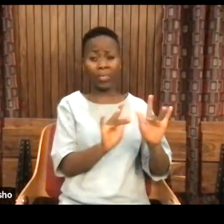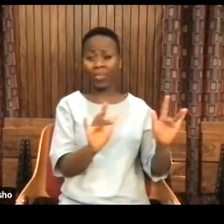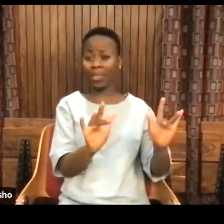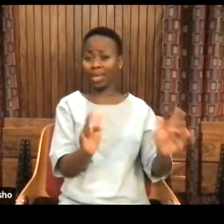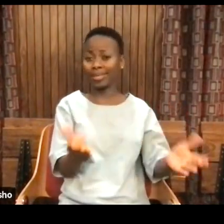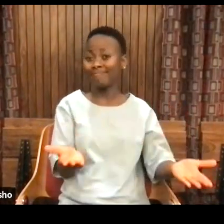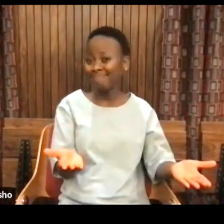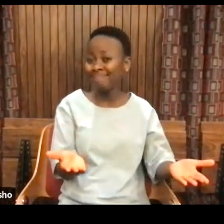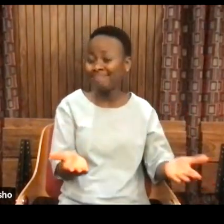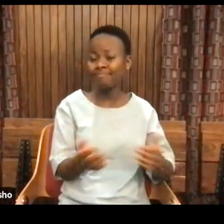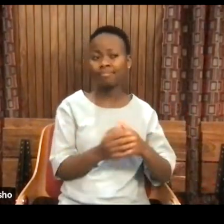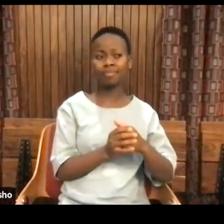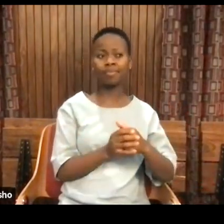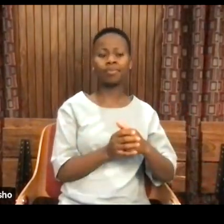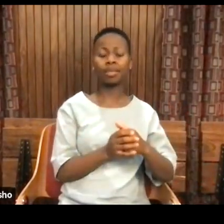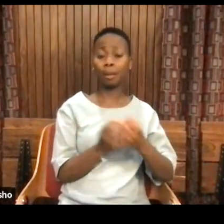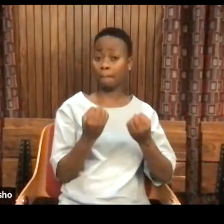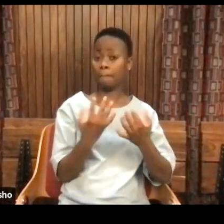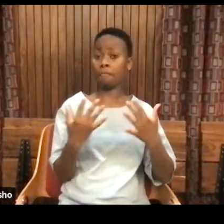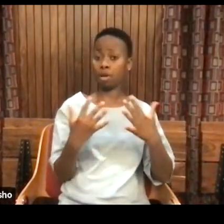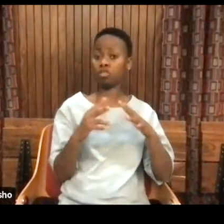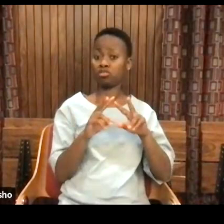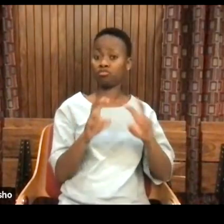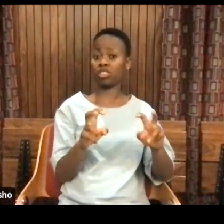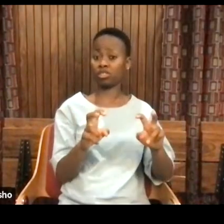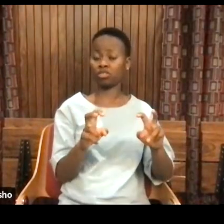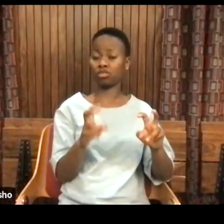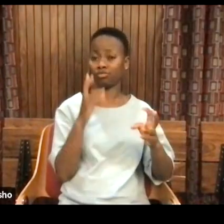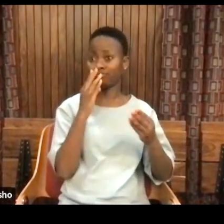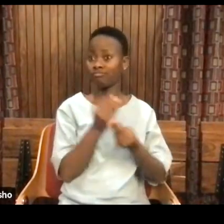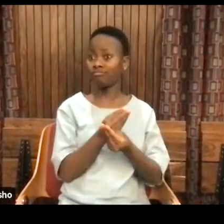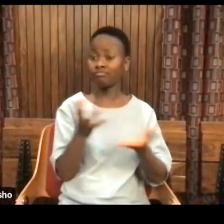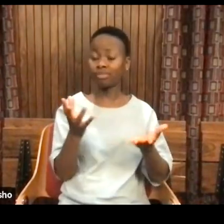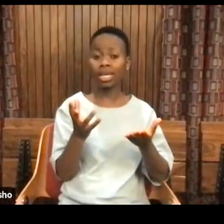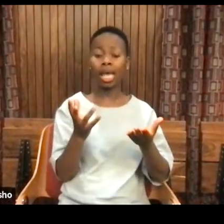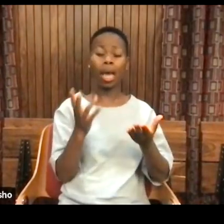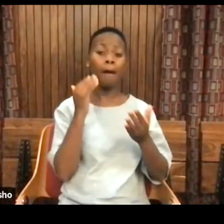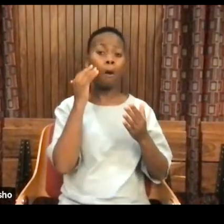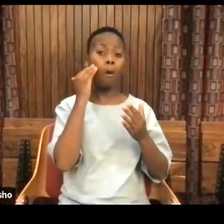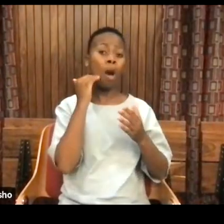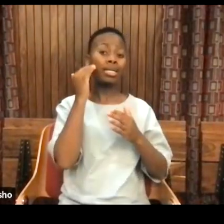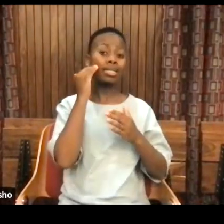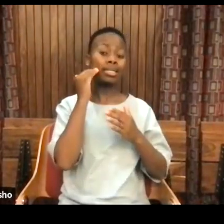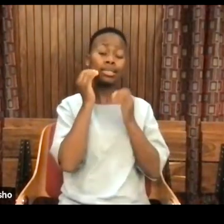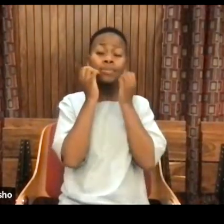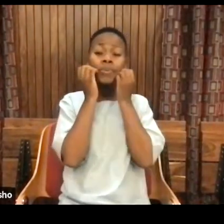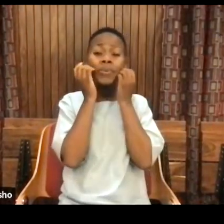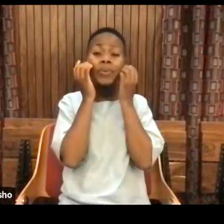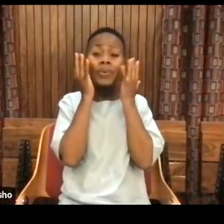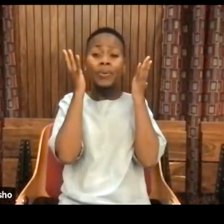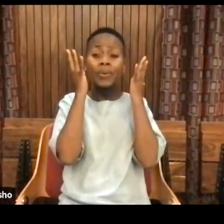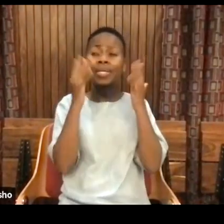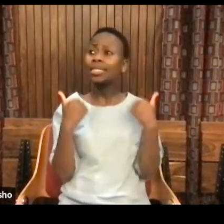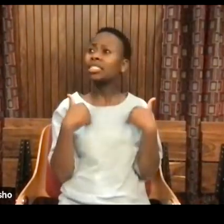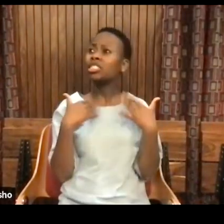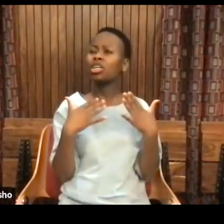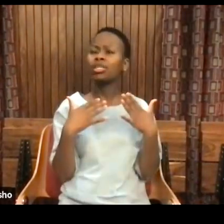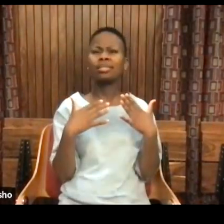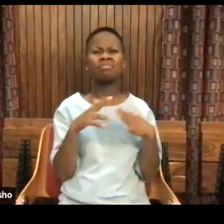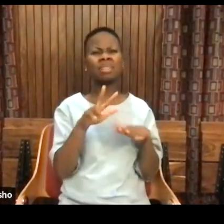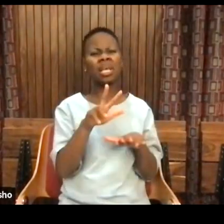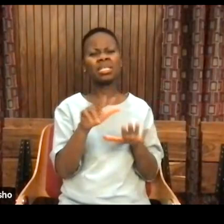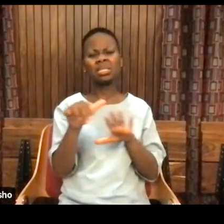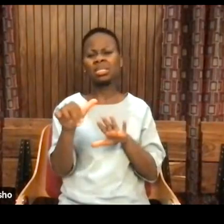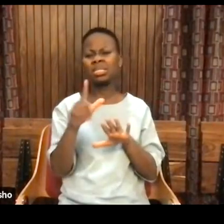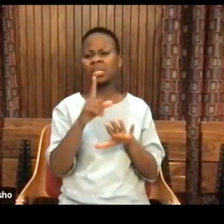A lot of the research basically shows that lightened up human beings began roughly somewhere between 8,000 6,000